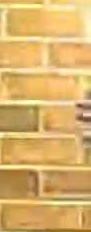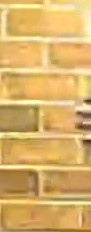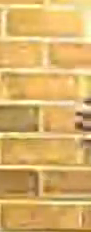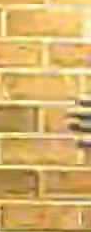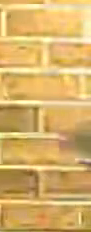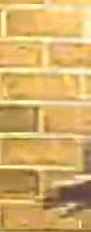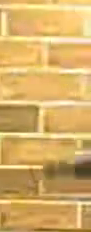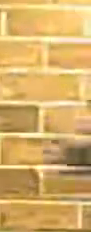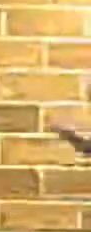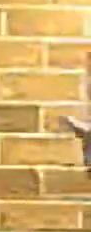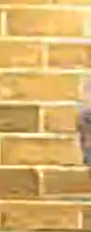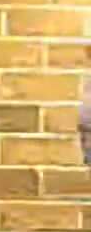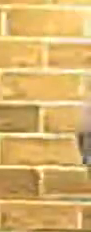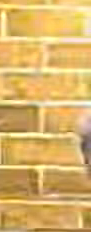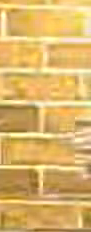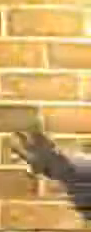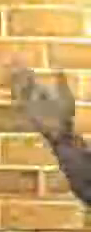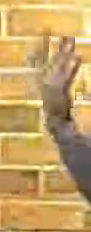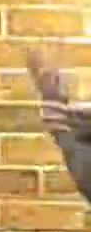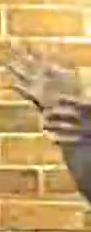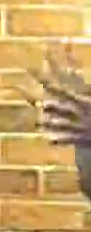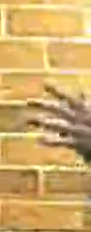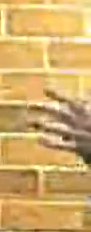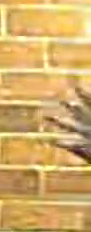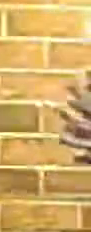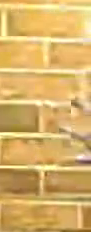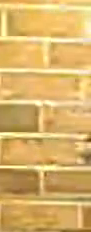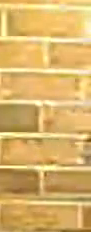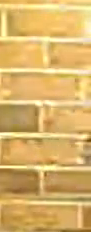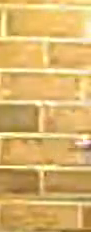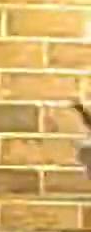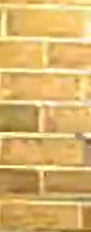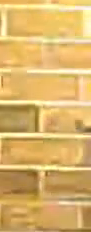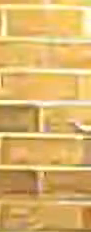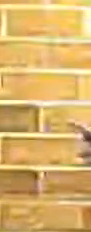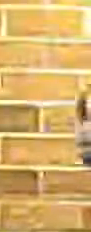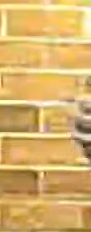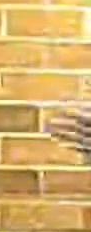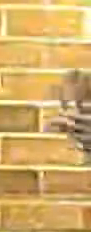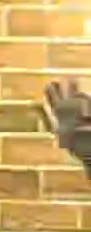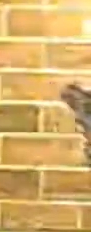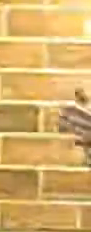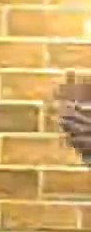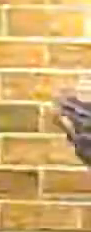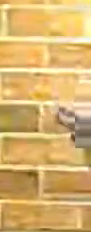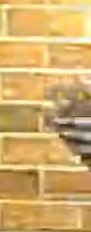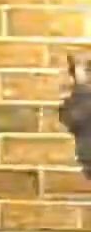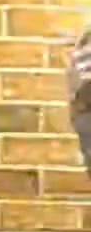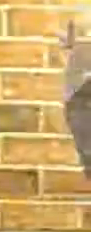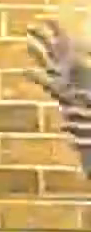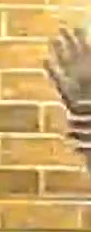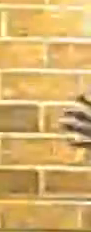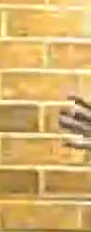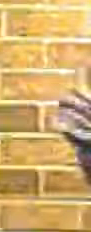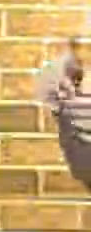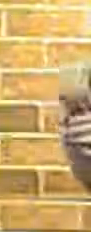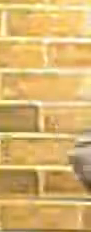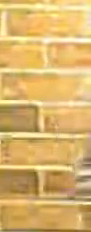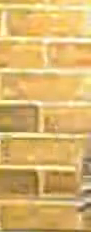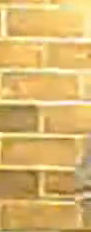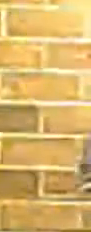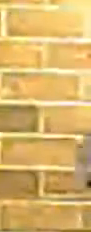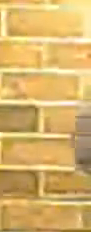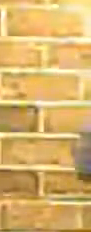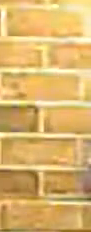definitely said ten minutes. So that, so, right away, it brings ten minutes into the risk criteria. Now,